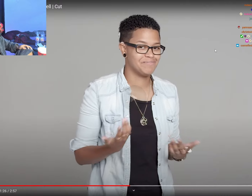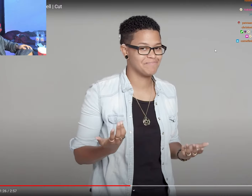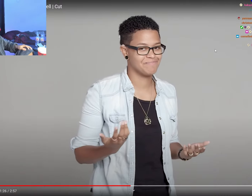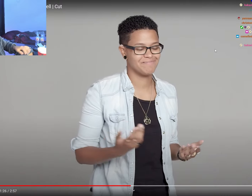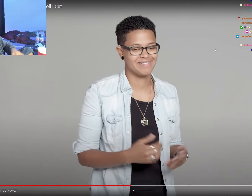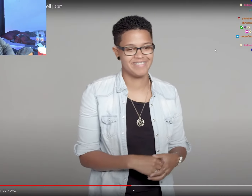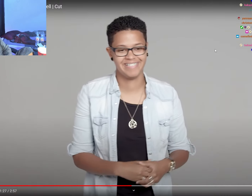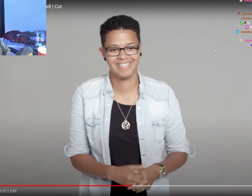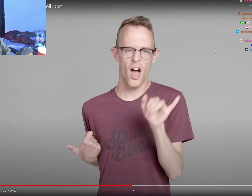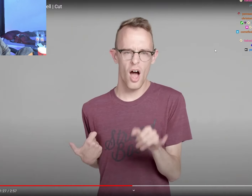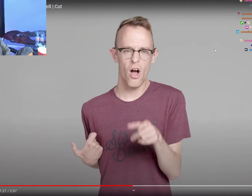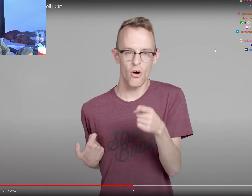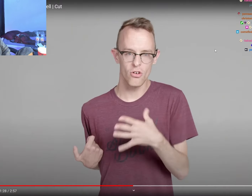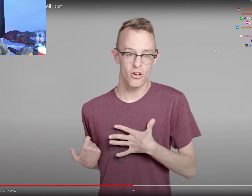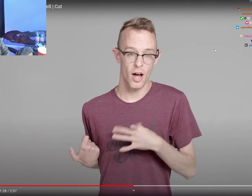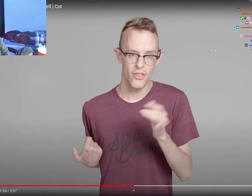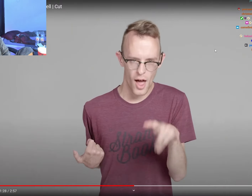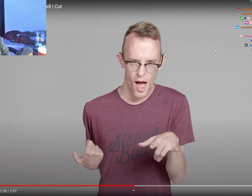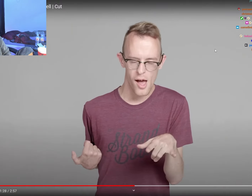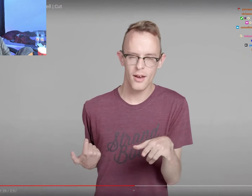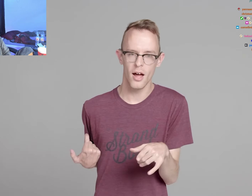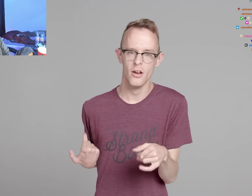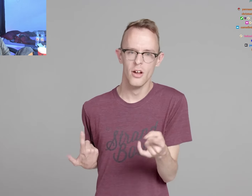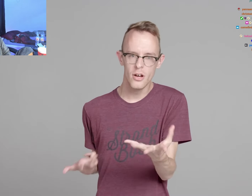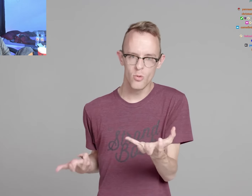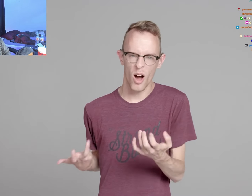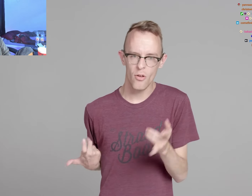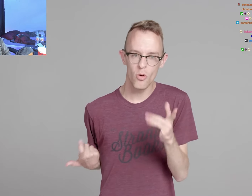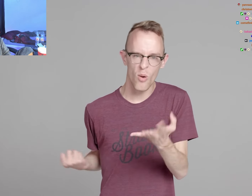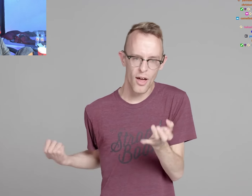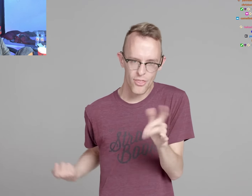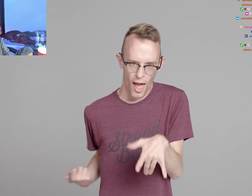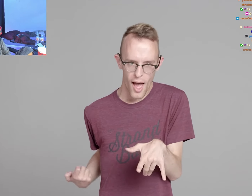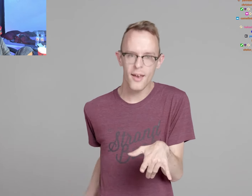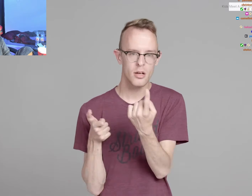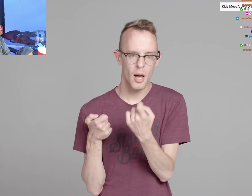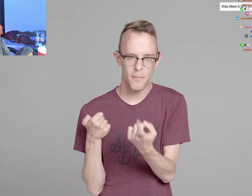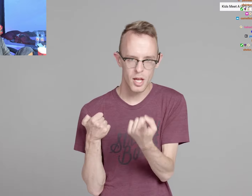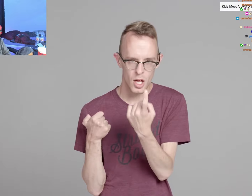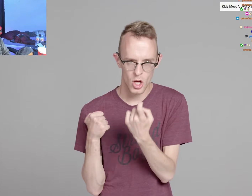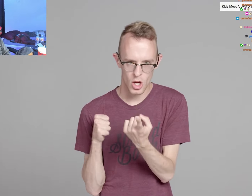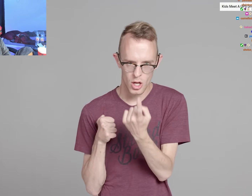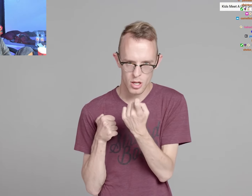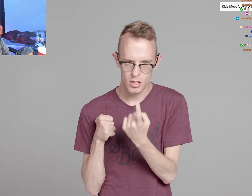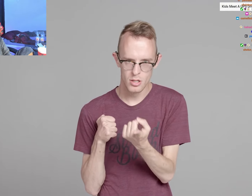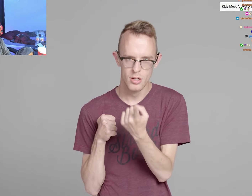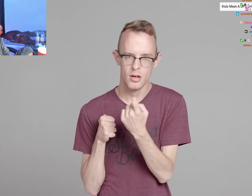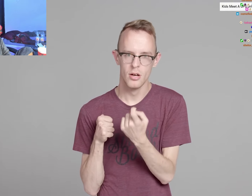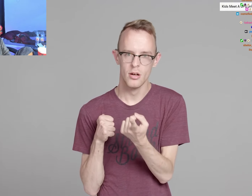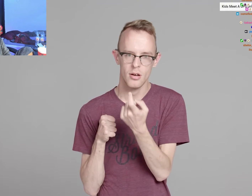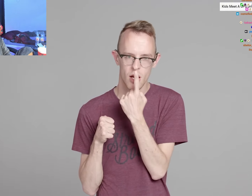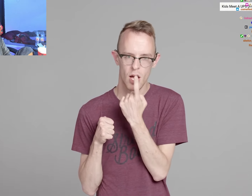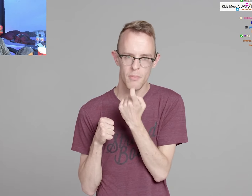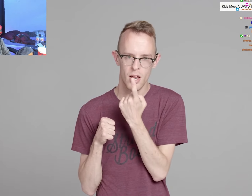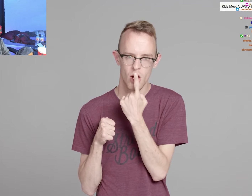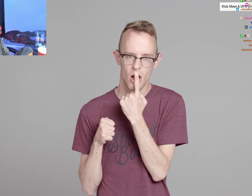the sack Oh, you like that? Like, you want, you want that? Come here Come here